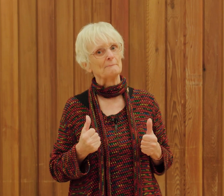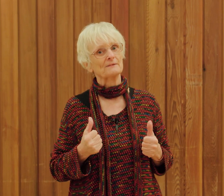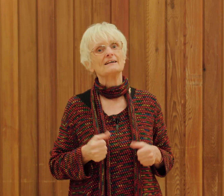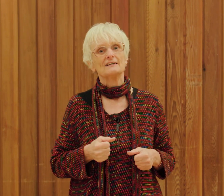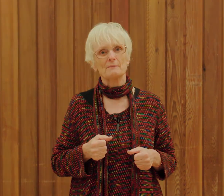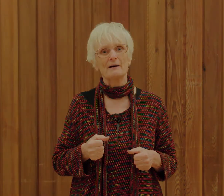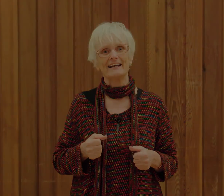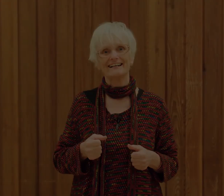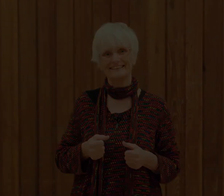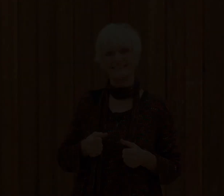bye bye